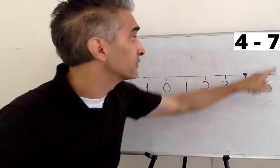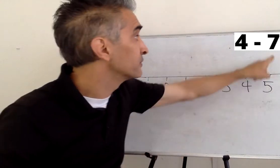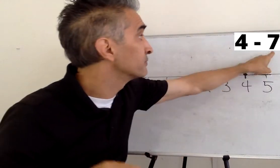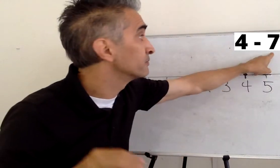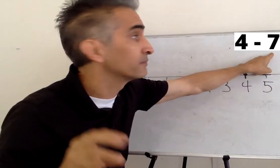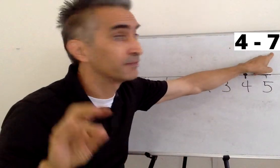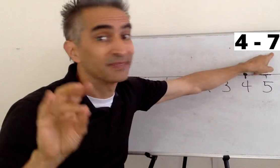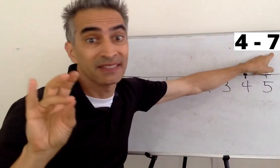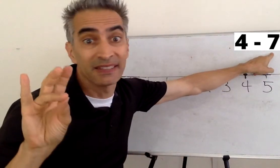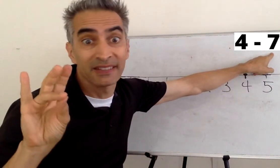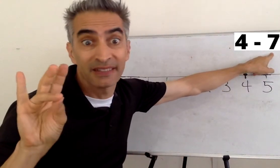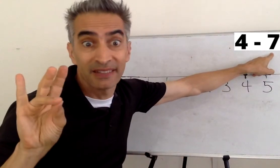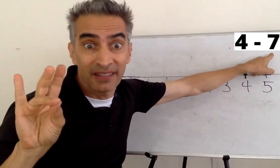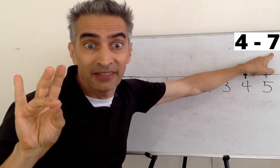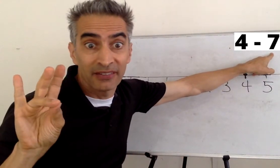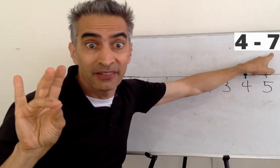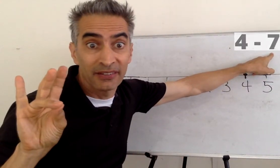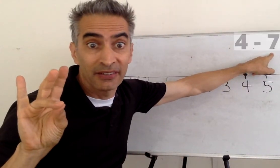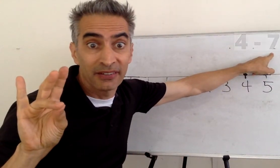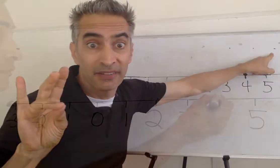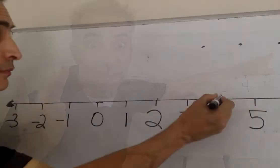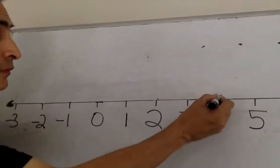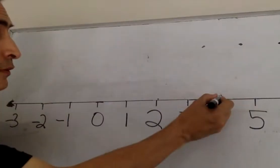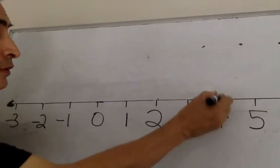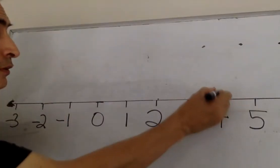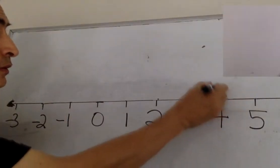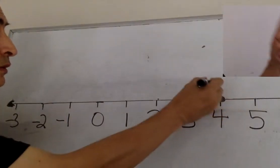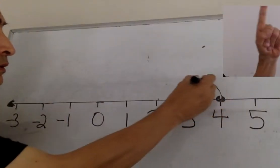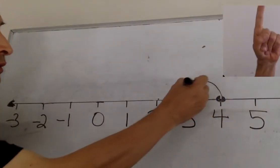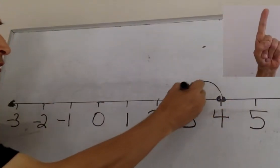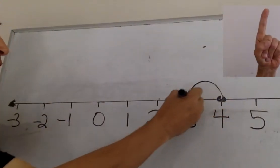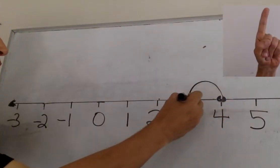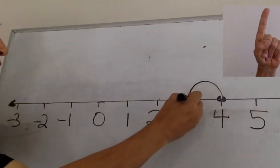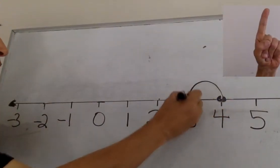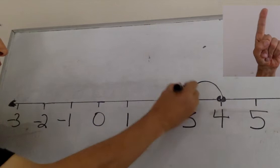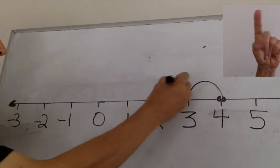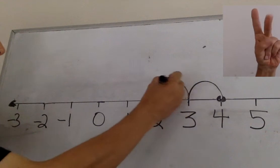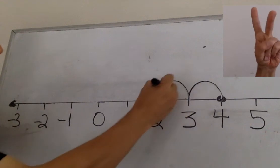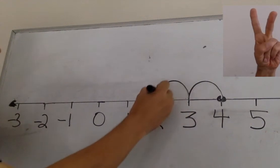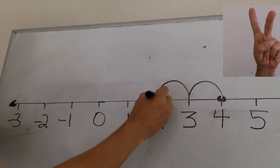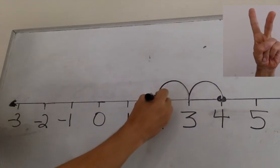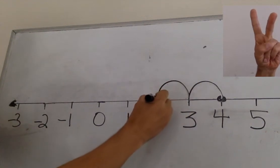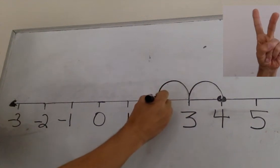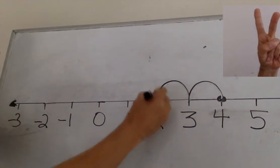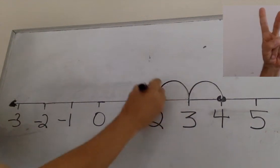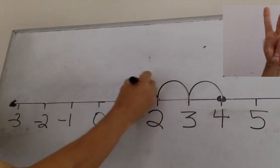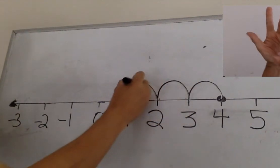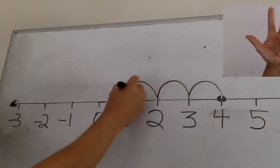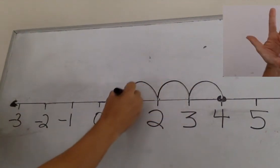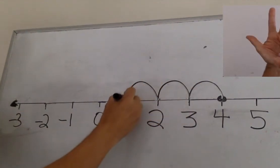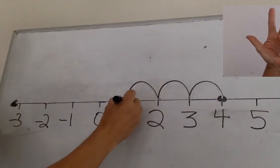spaces? 7. 1, 2, 3,